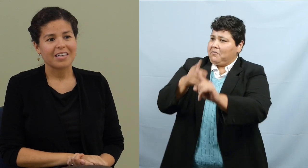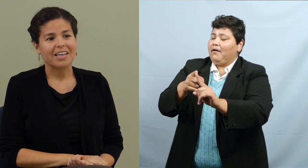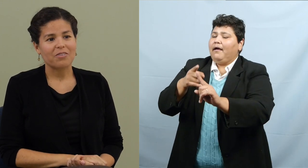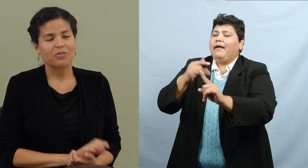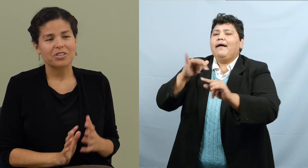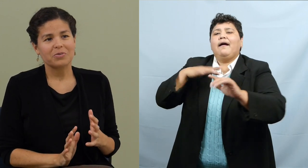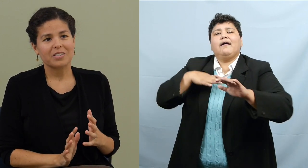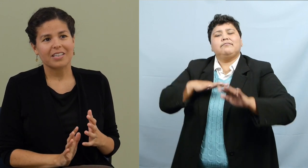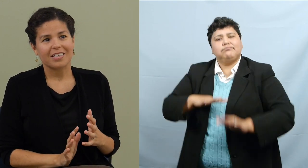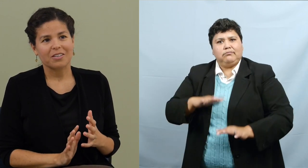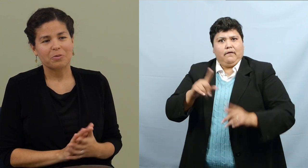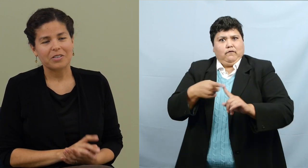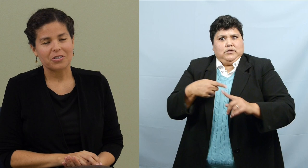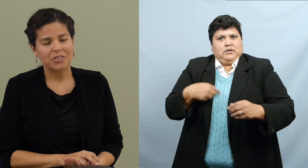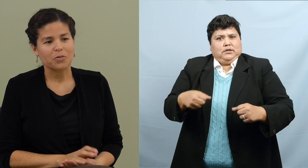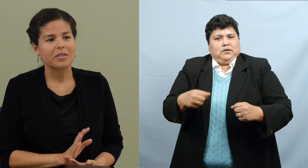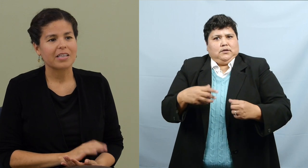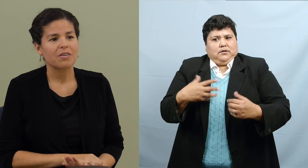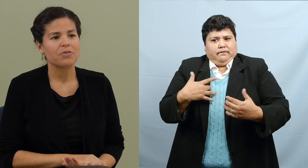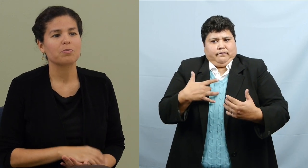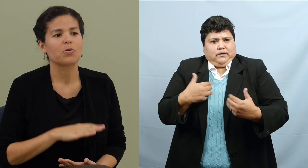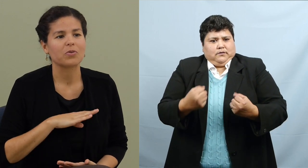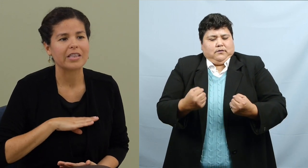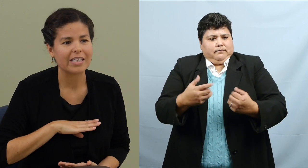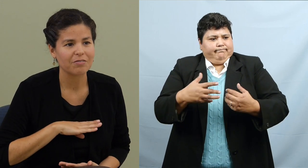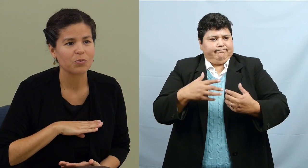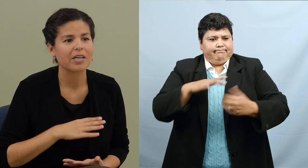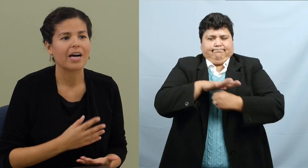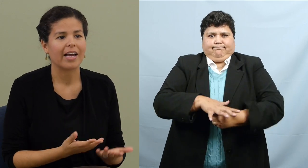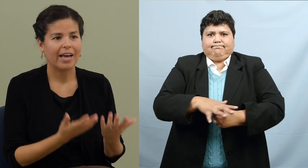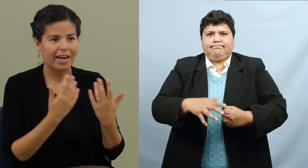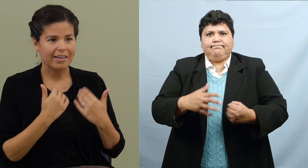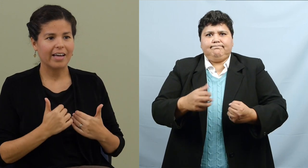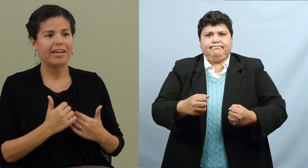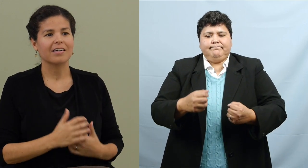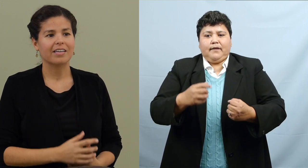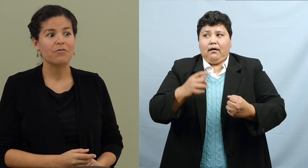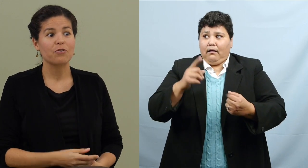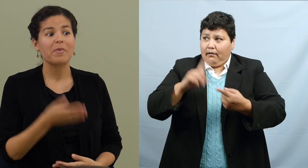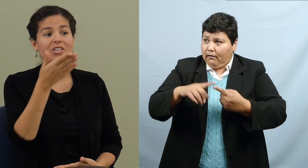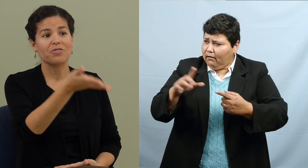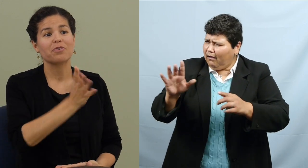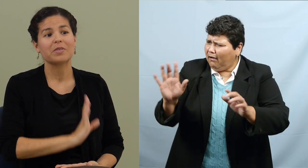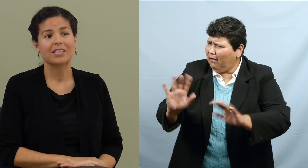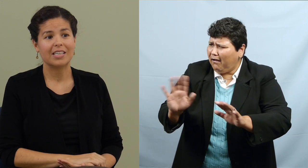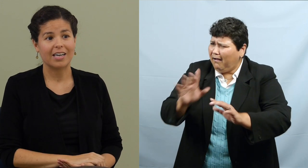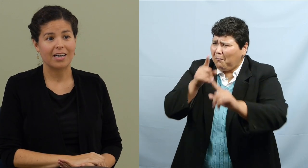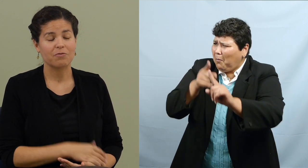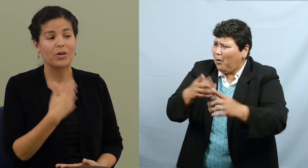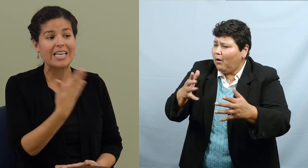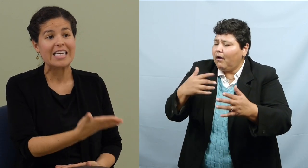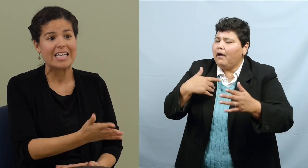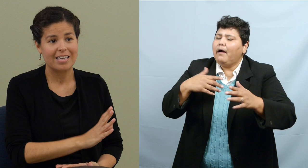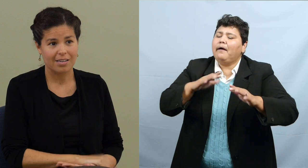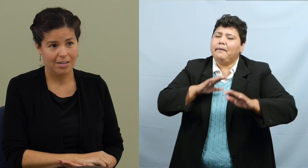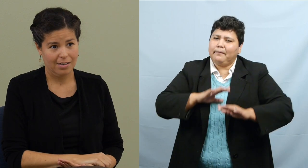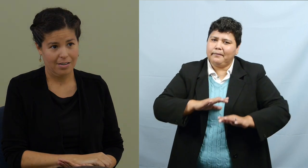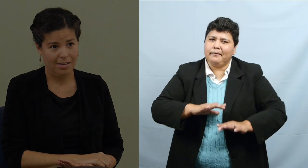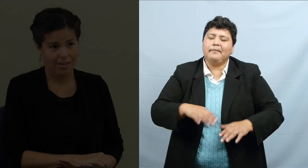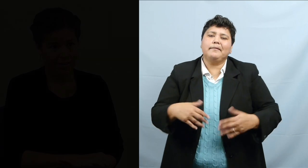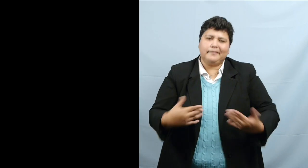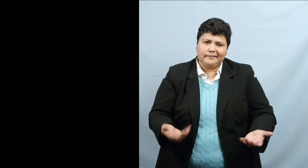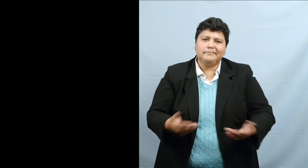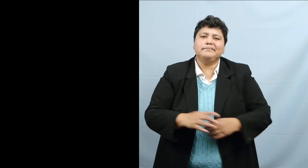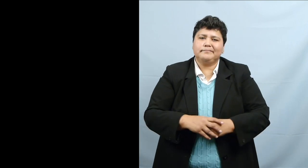So at first it was like a little bit stressful, but then I felt more relieved when I had that information from the CDI of what he needed.